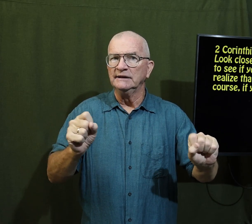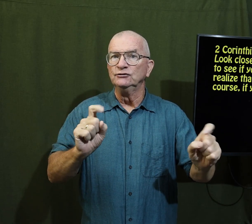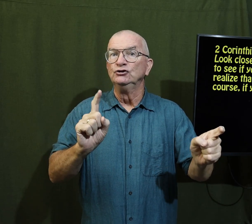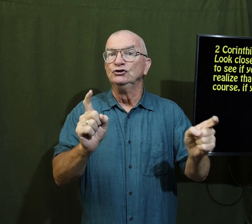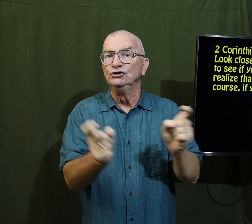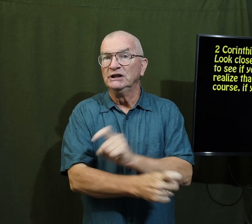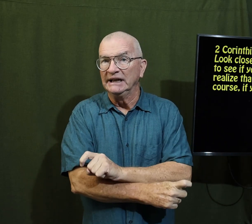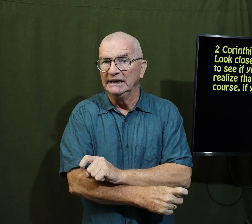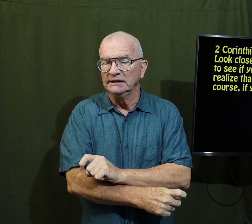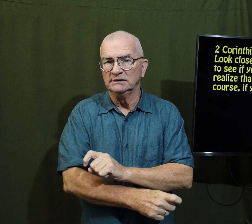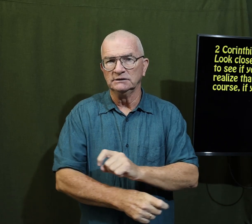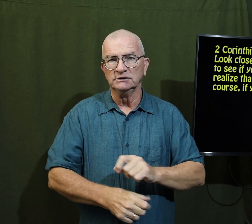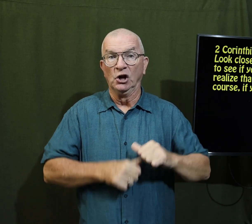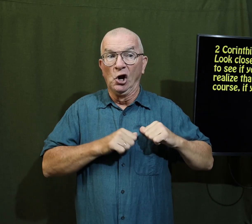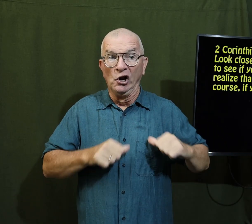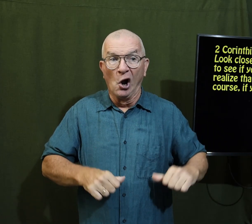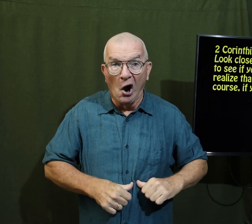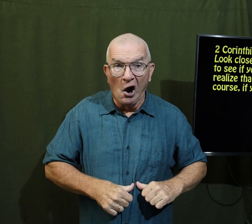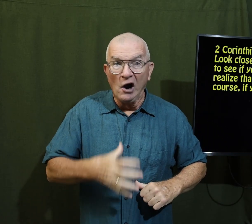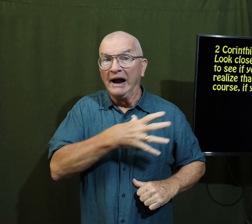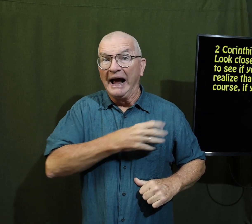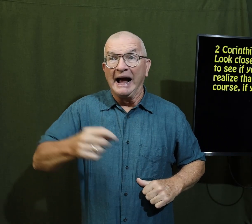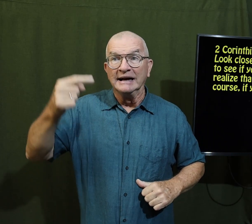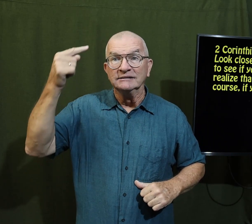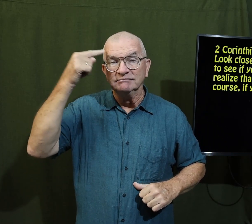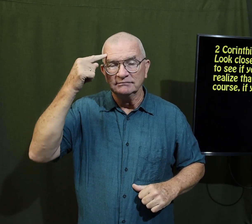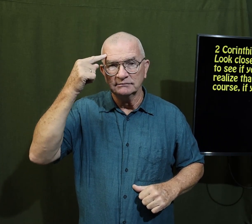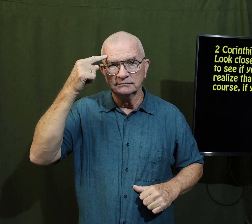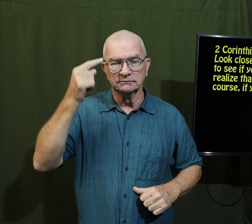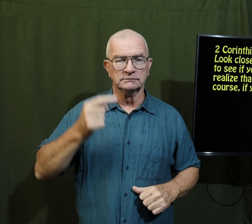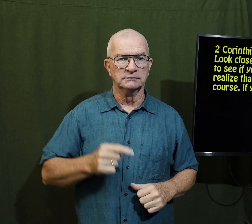saved changed in heart and mind